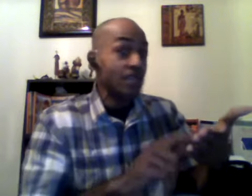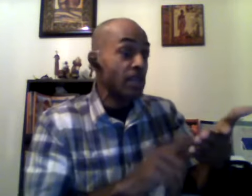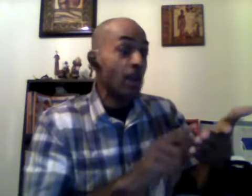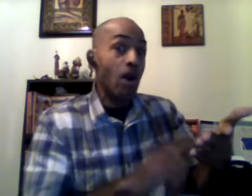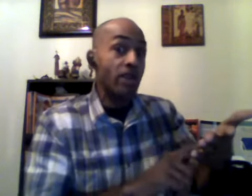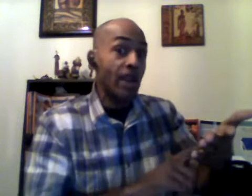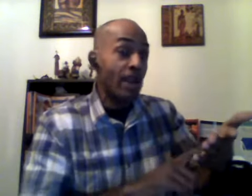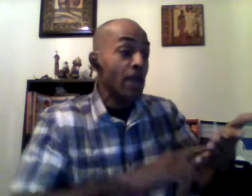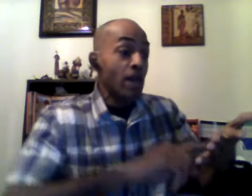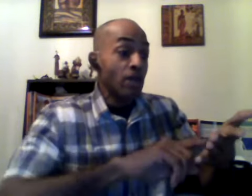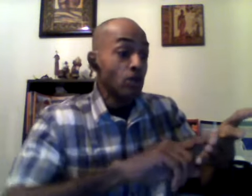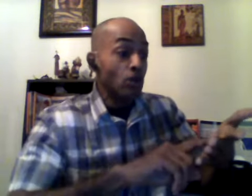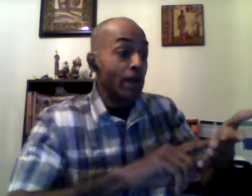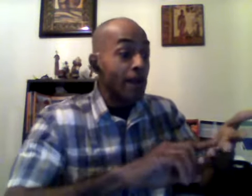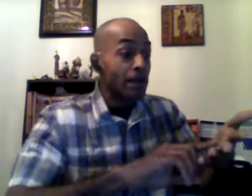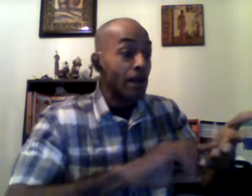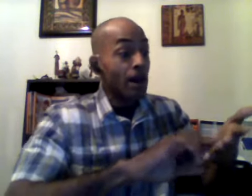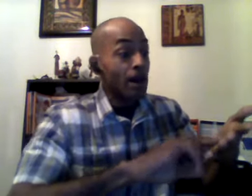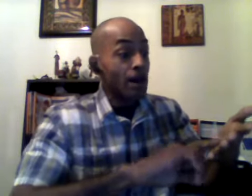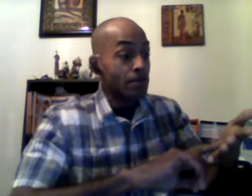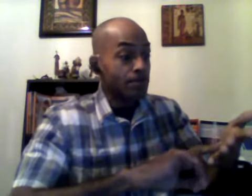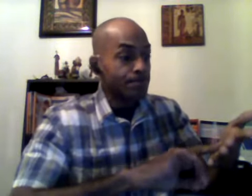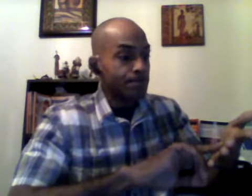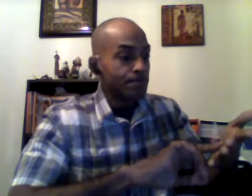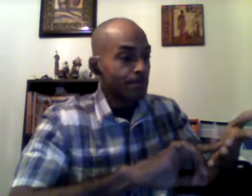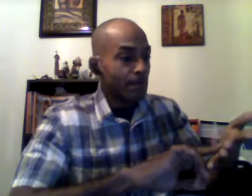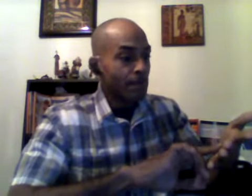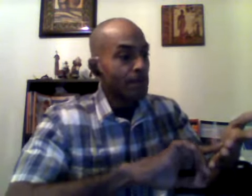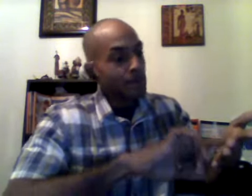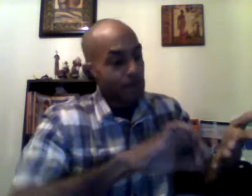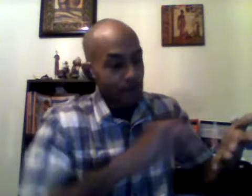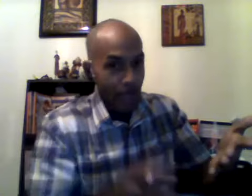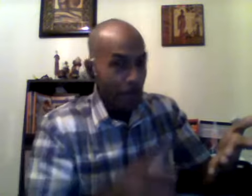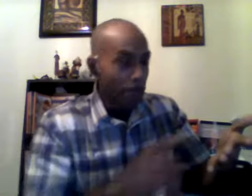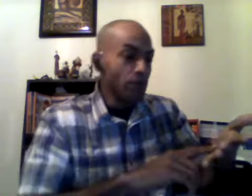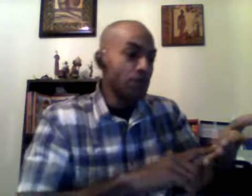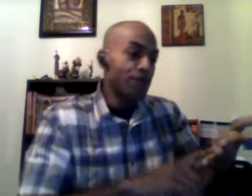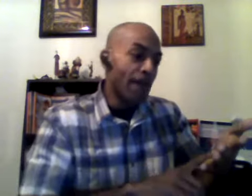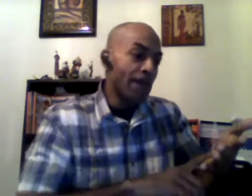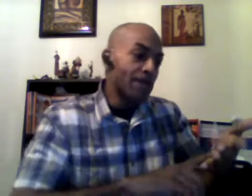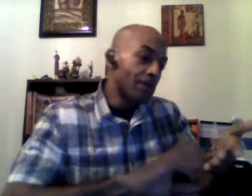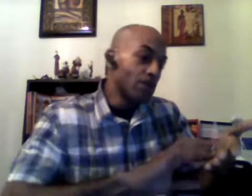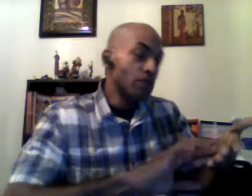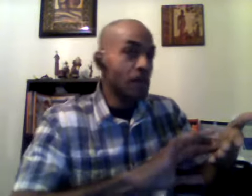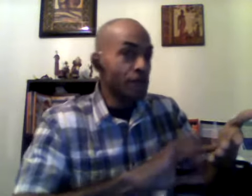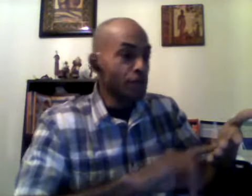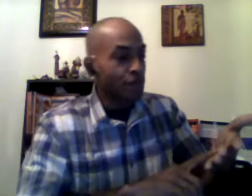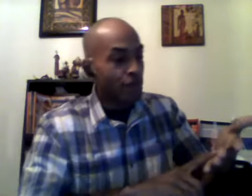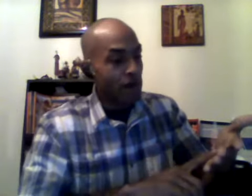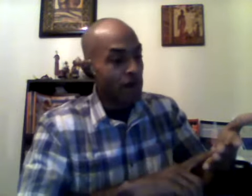saying okay you got um adipose fat you're suffering from